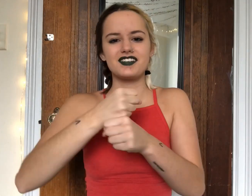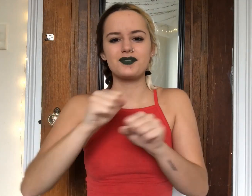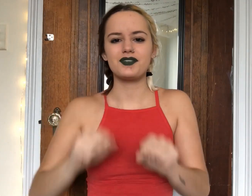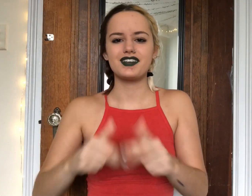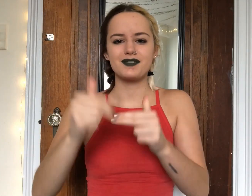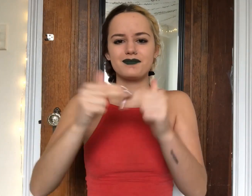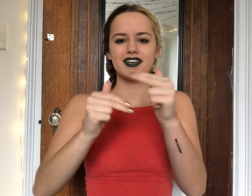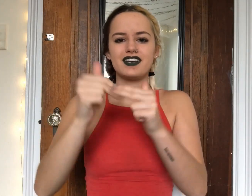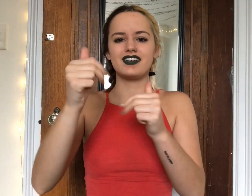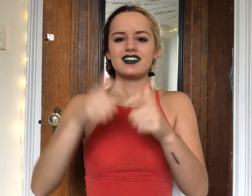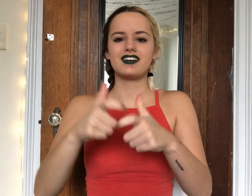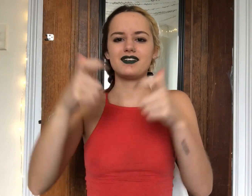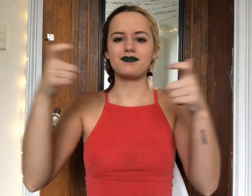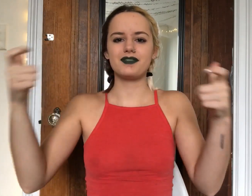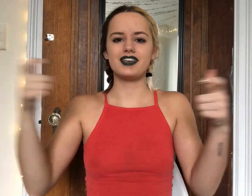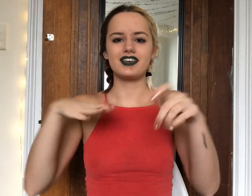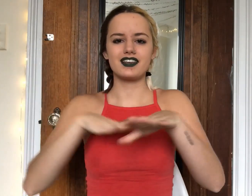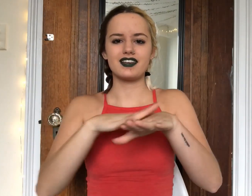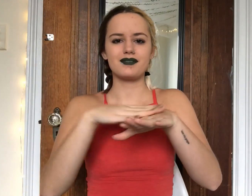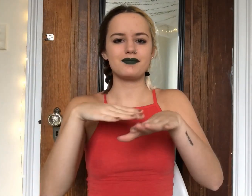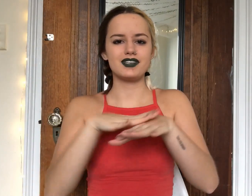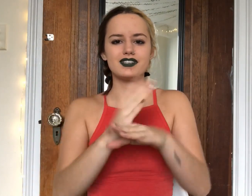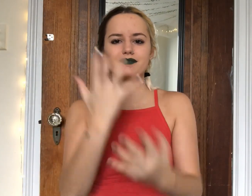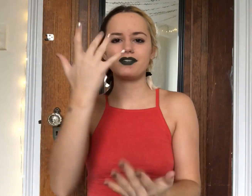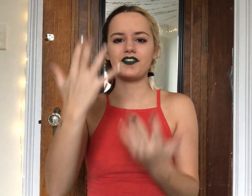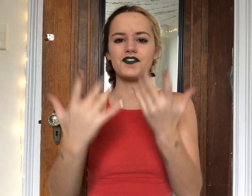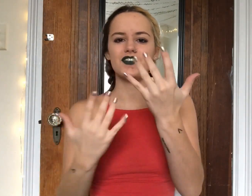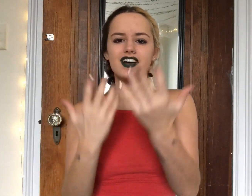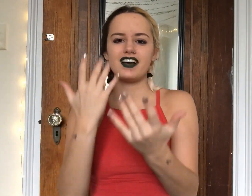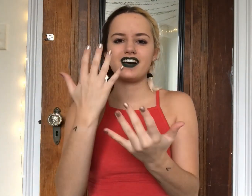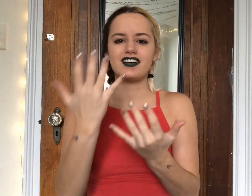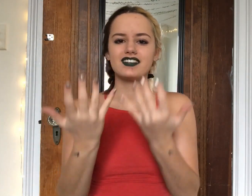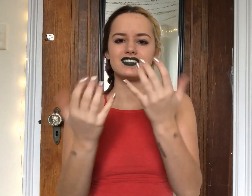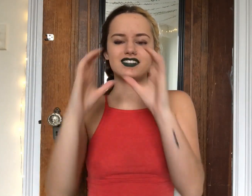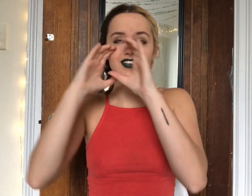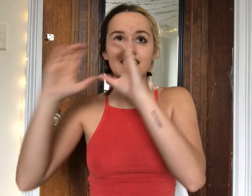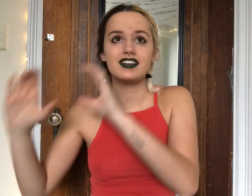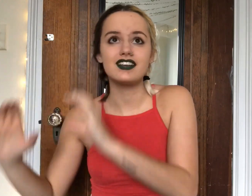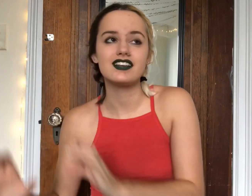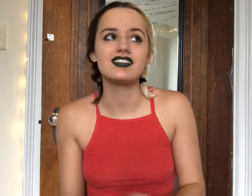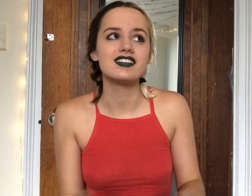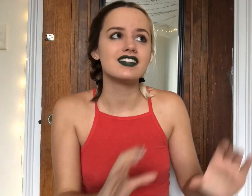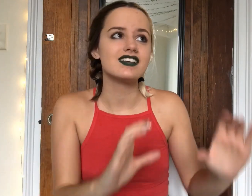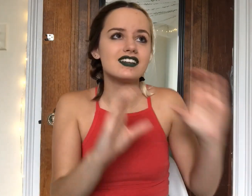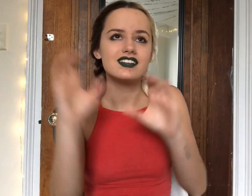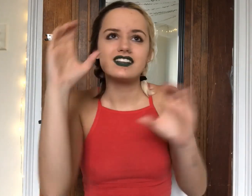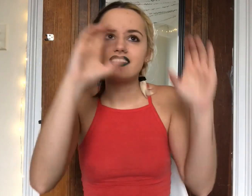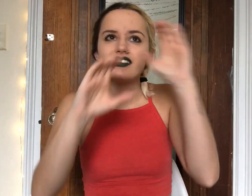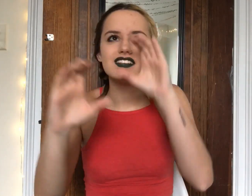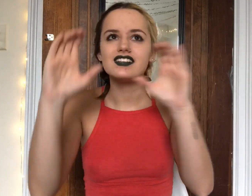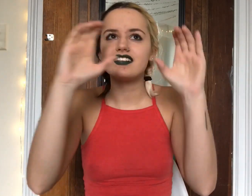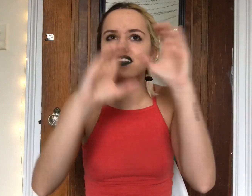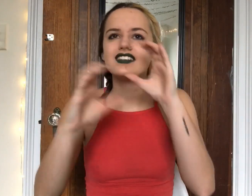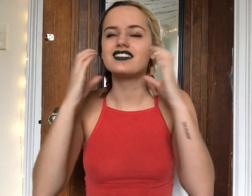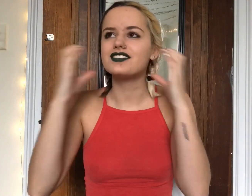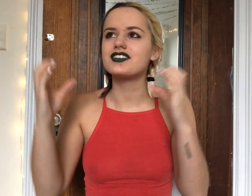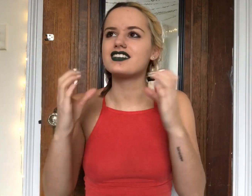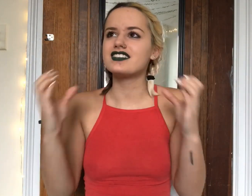We Can Build A Big Beach Bonfire And Stay Out Just One Santa M Is Right Here